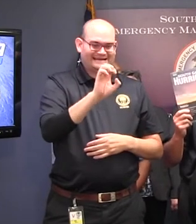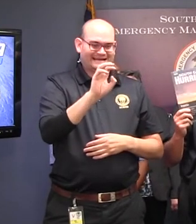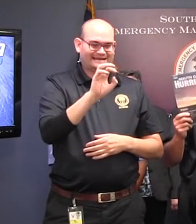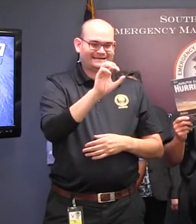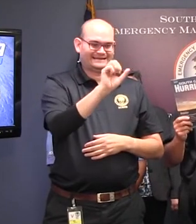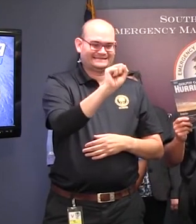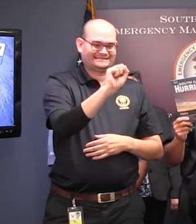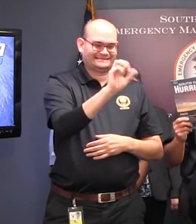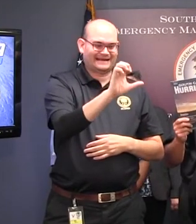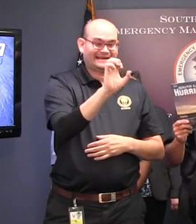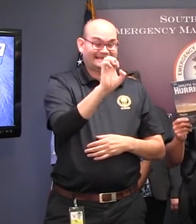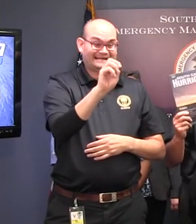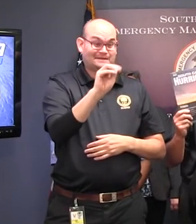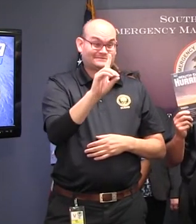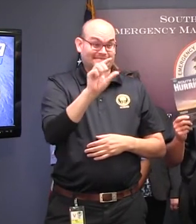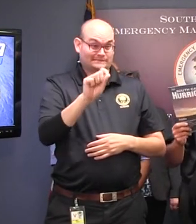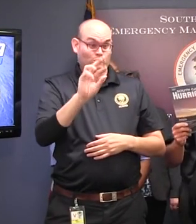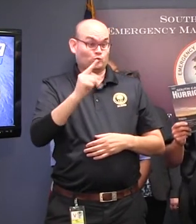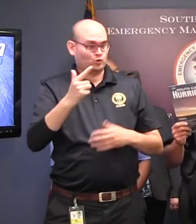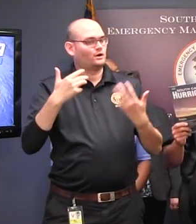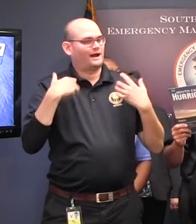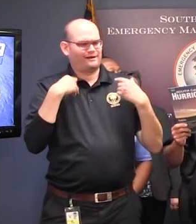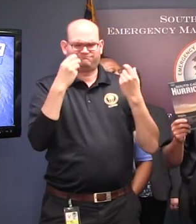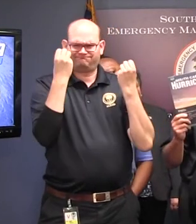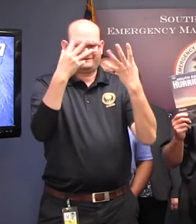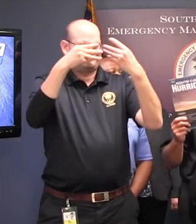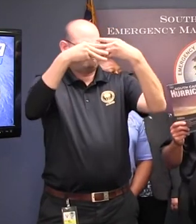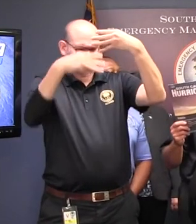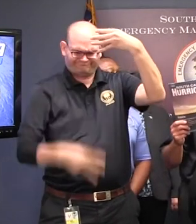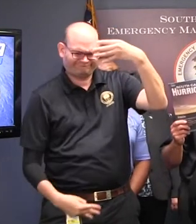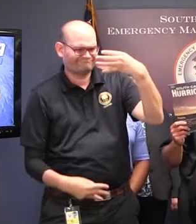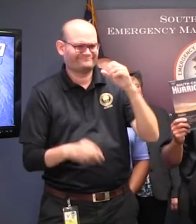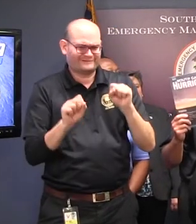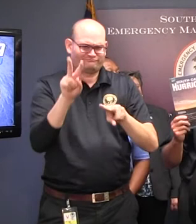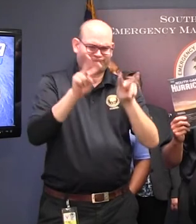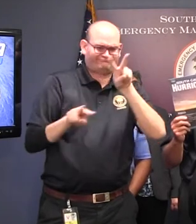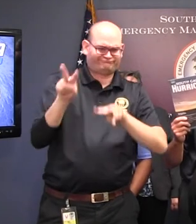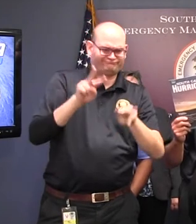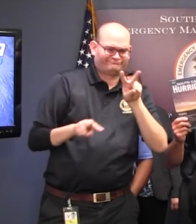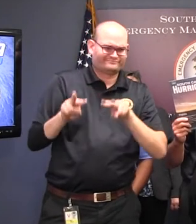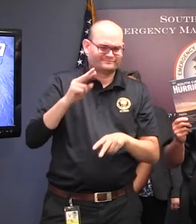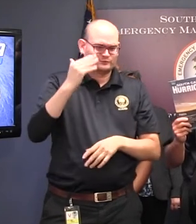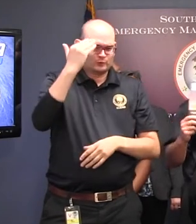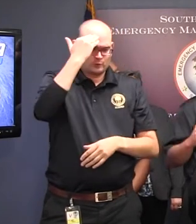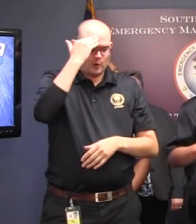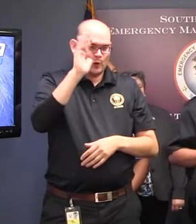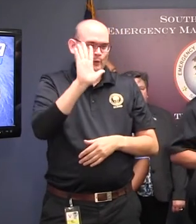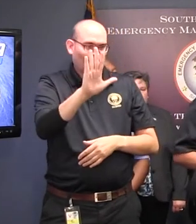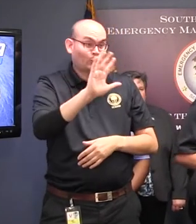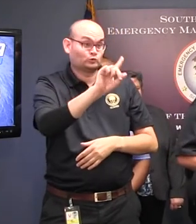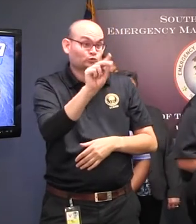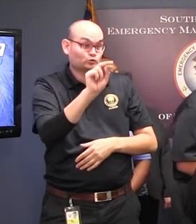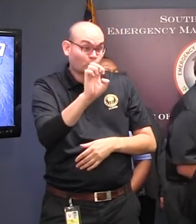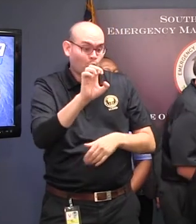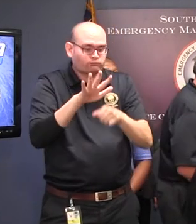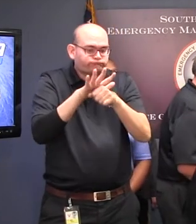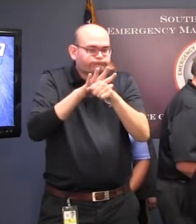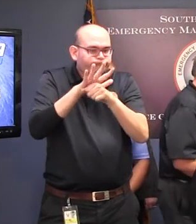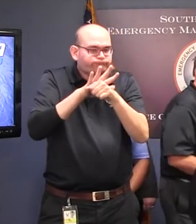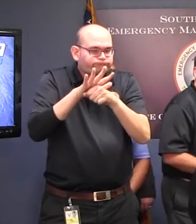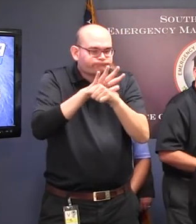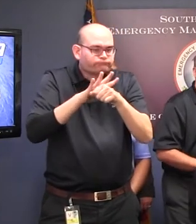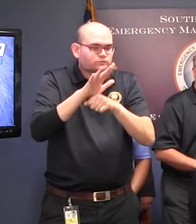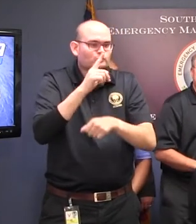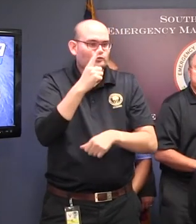Simpson? So, I highly recommend you go there. It's got Know Your Zone information. You can type in your address, find out if you're in a zone. I could ask you about the